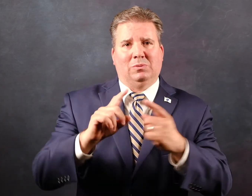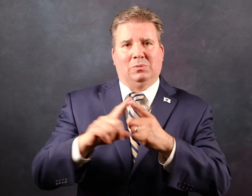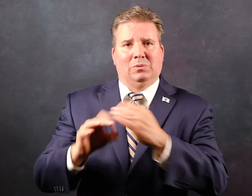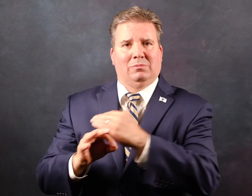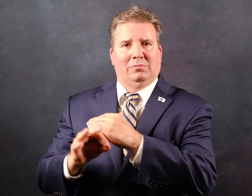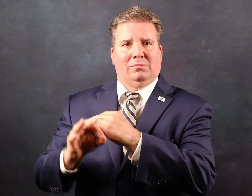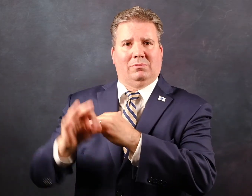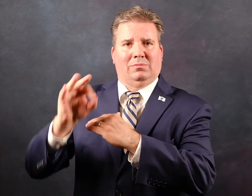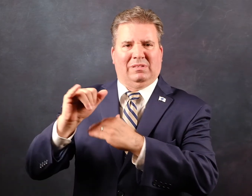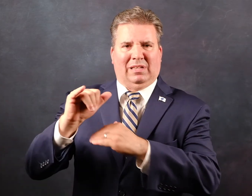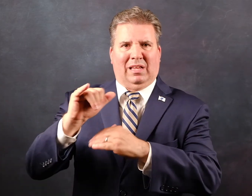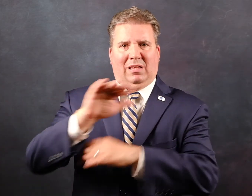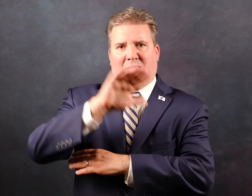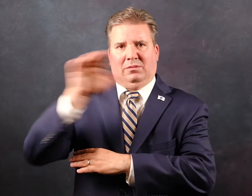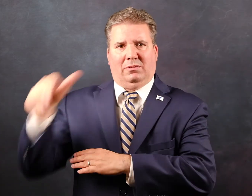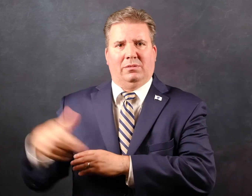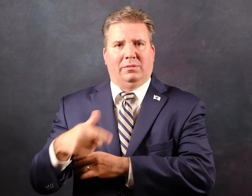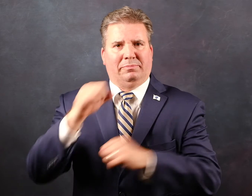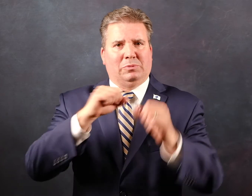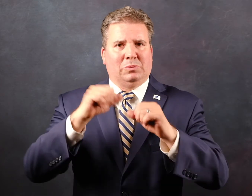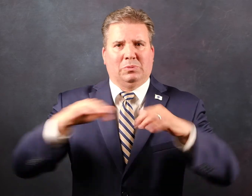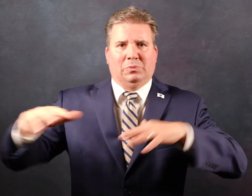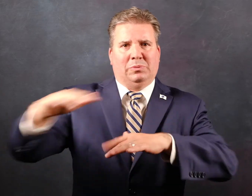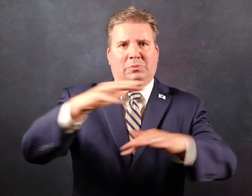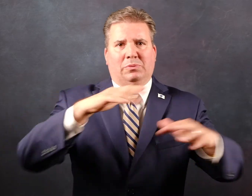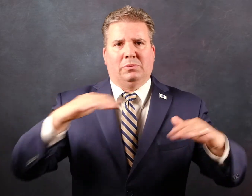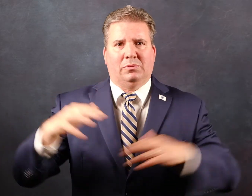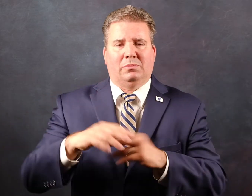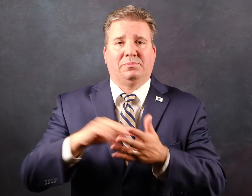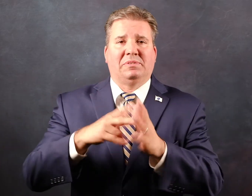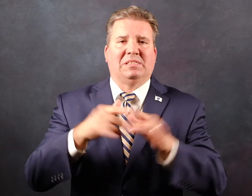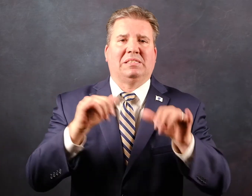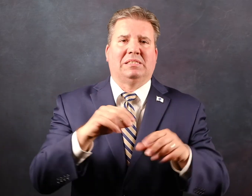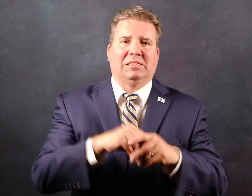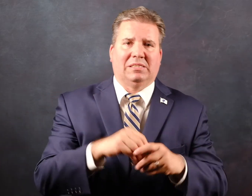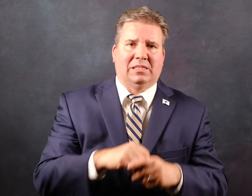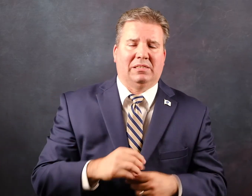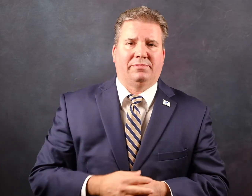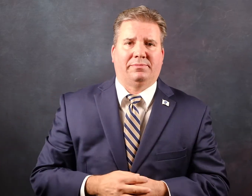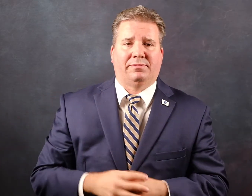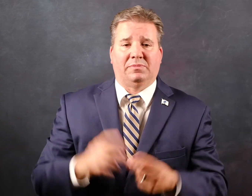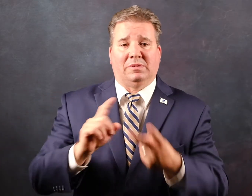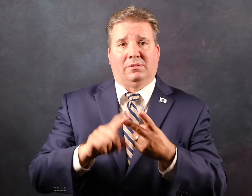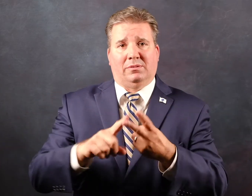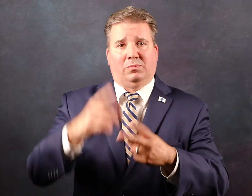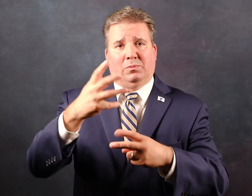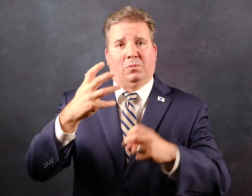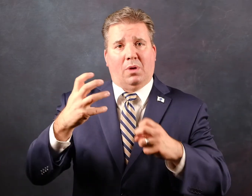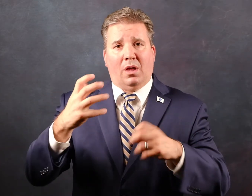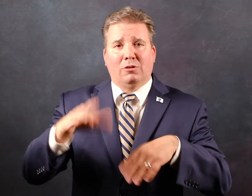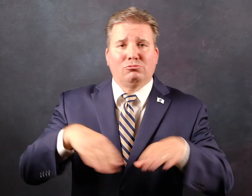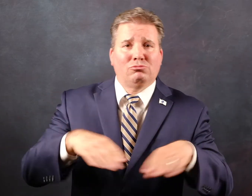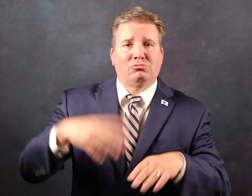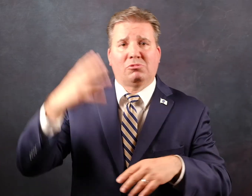the period of dusk to dawn overnight the mosquitoes are active you could stay inside to protect yourself